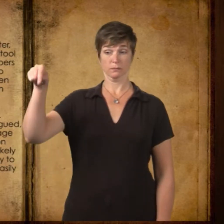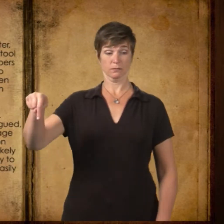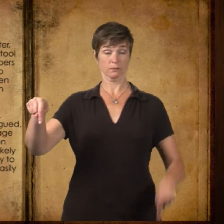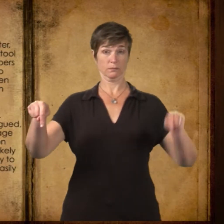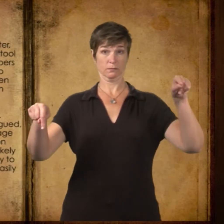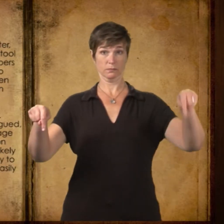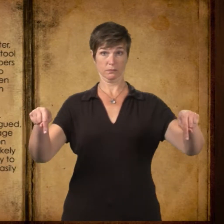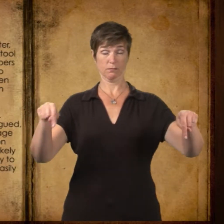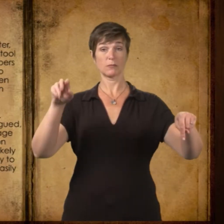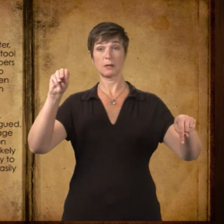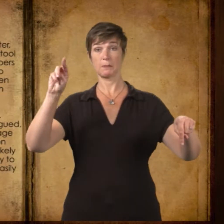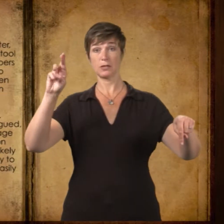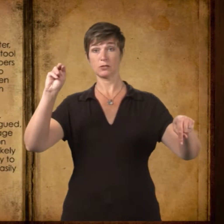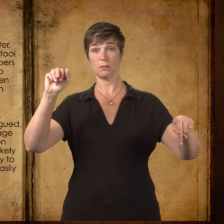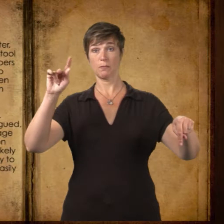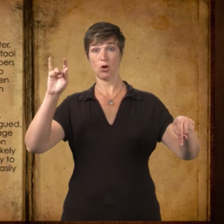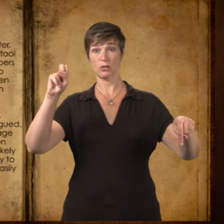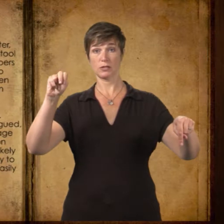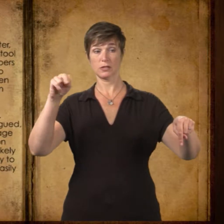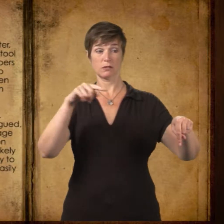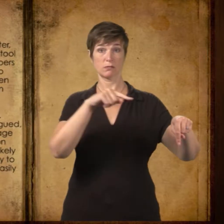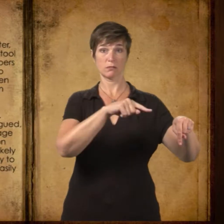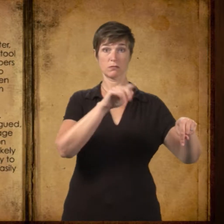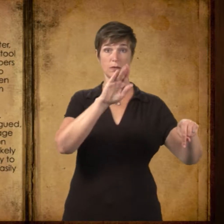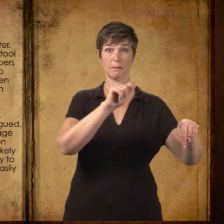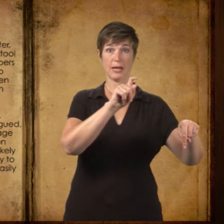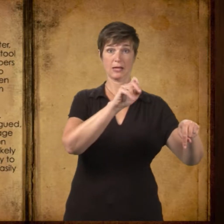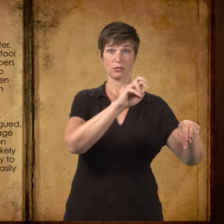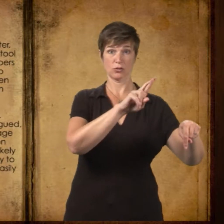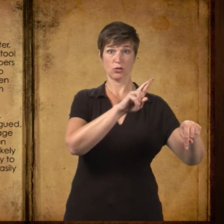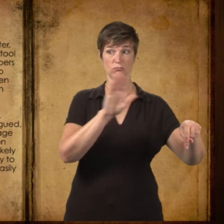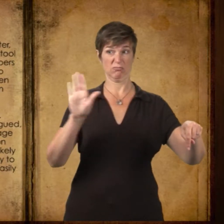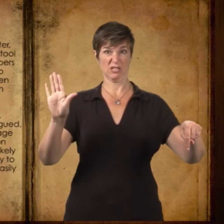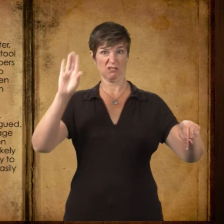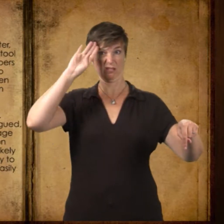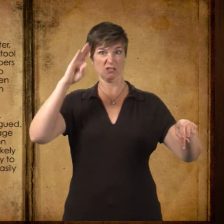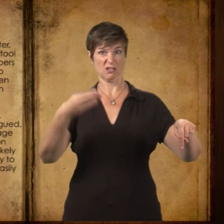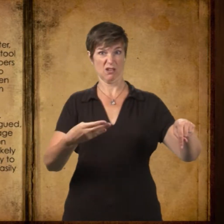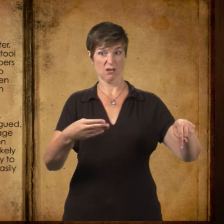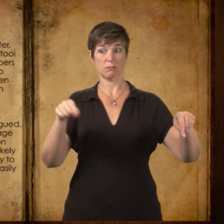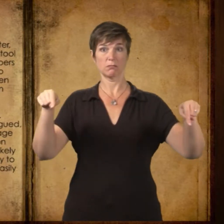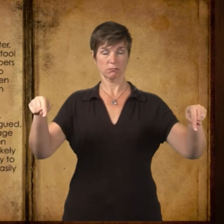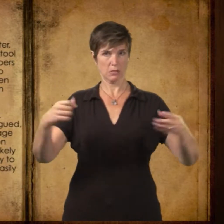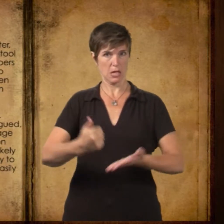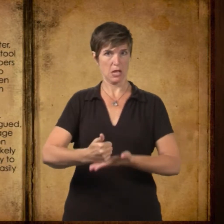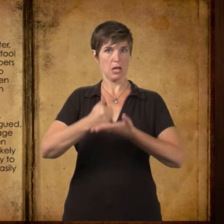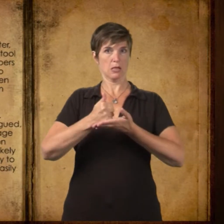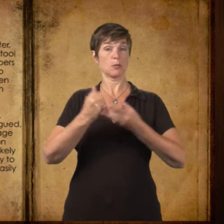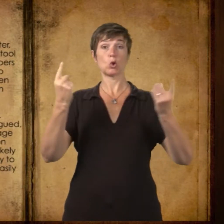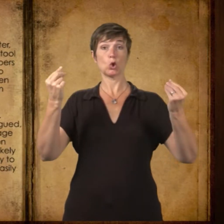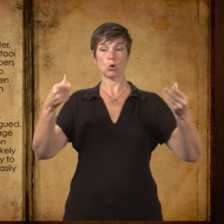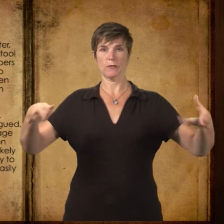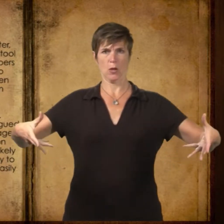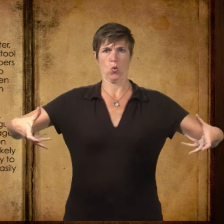Mr. Martin and his oldest son, Baxter, held the black box securely on the stool